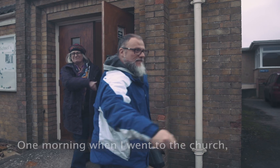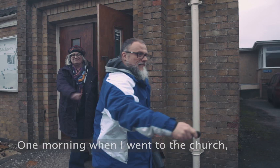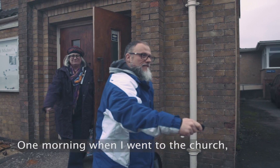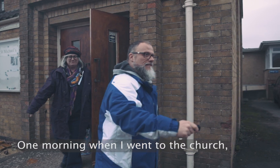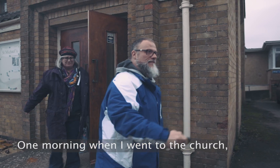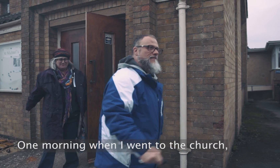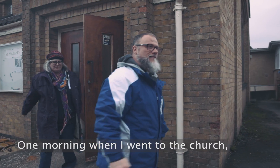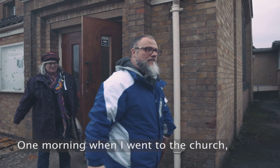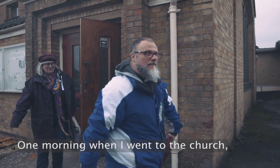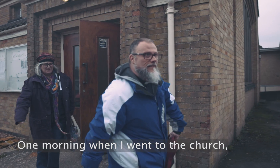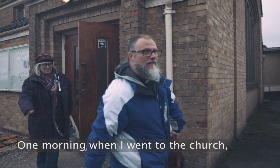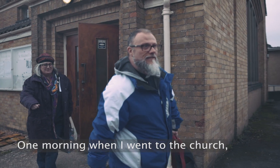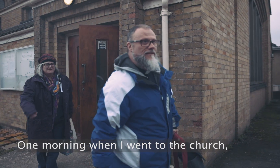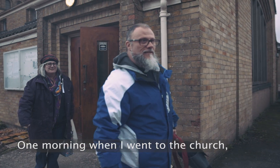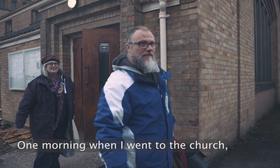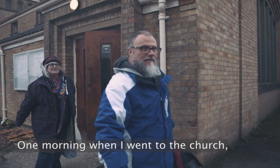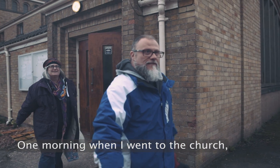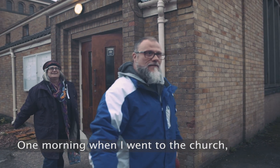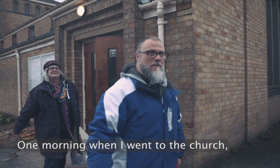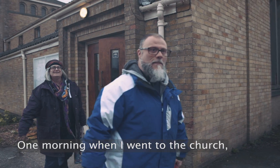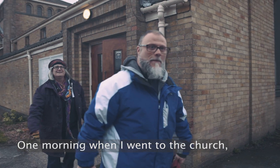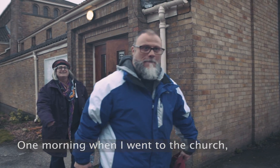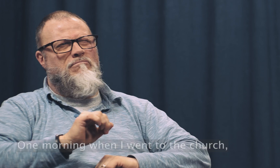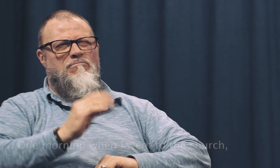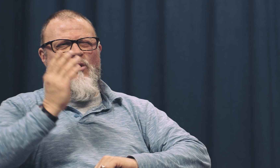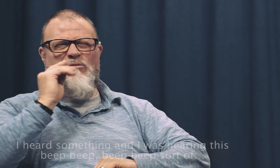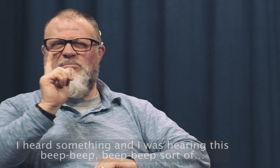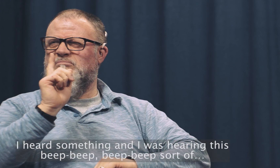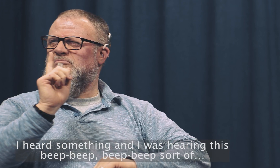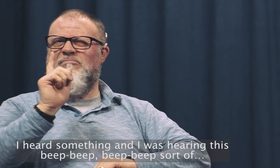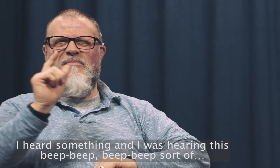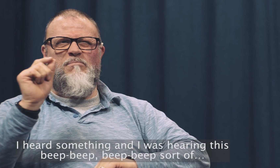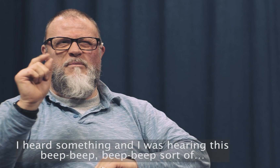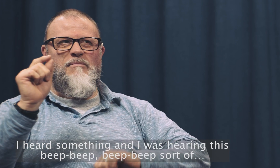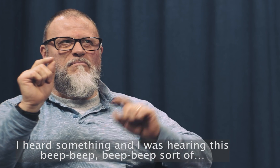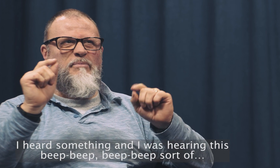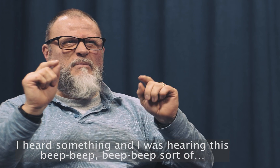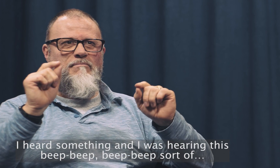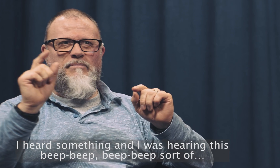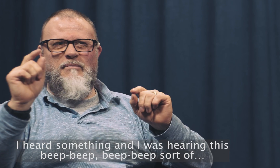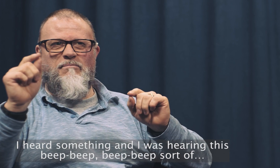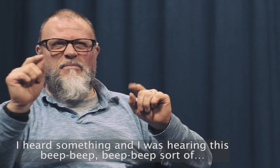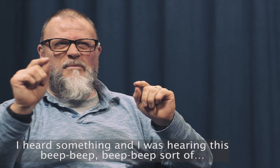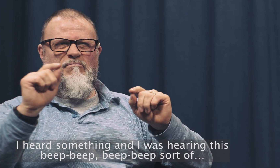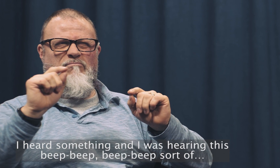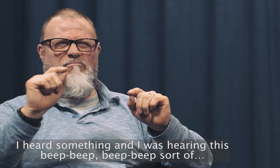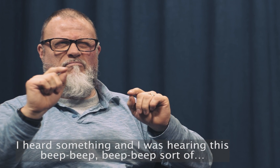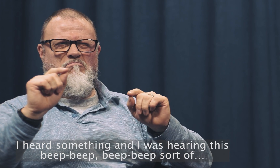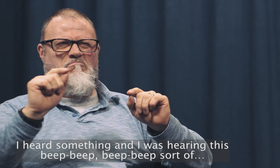one morning when I went to the church I heard something and and I was hearing this